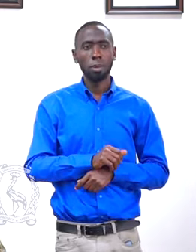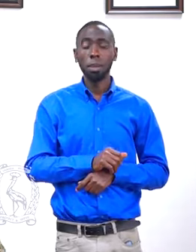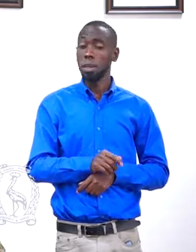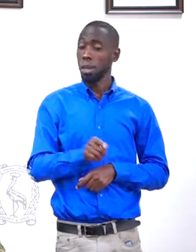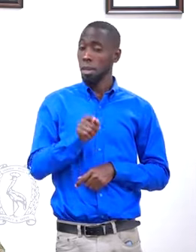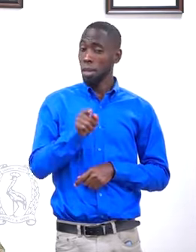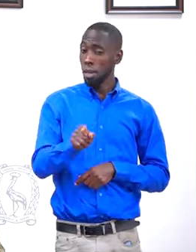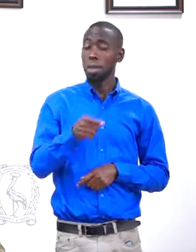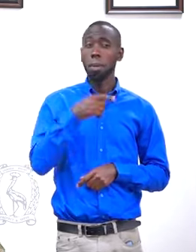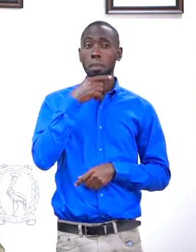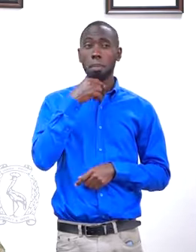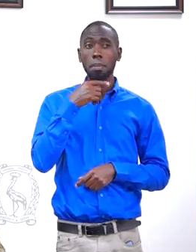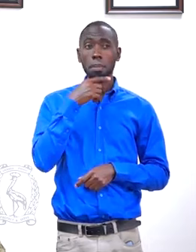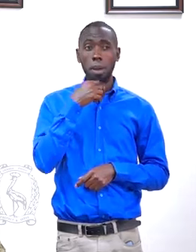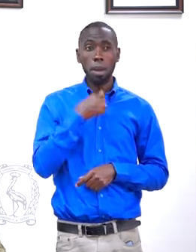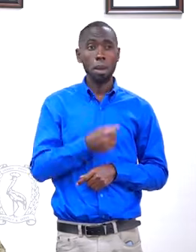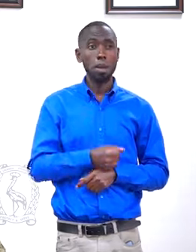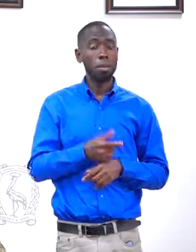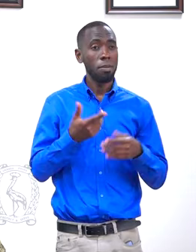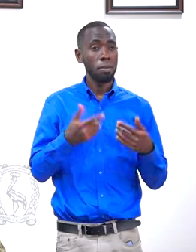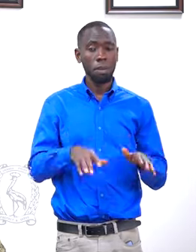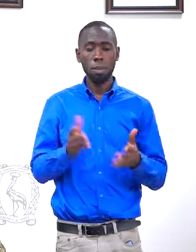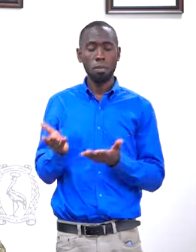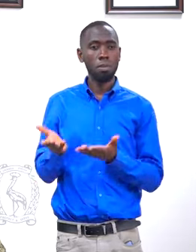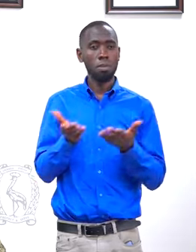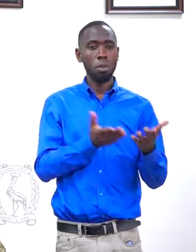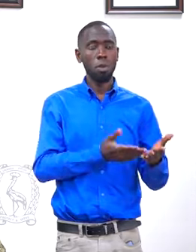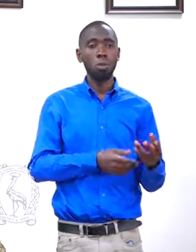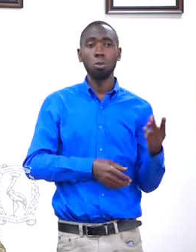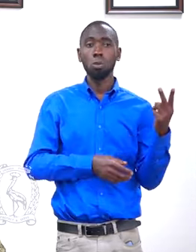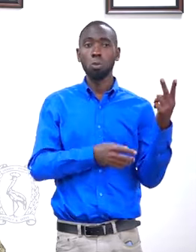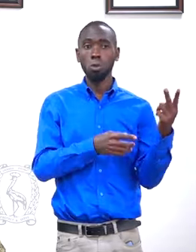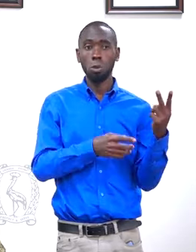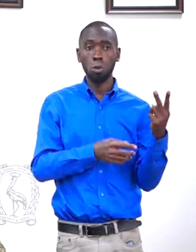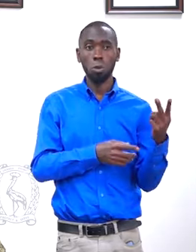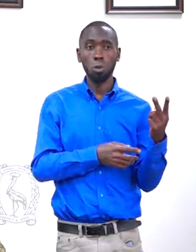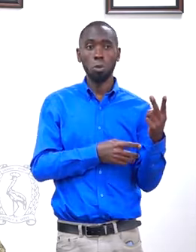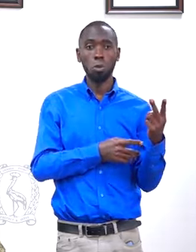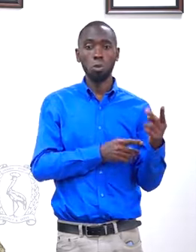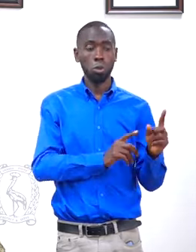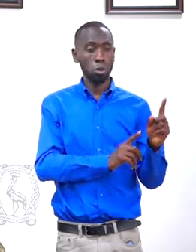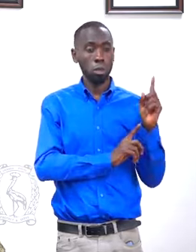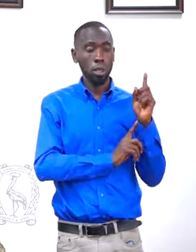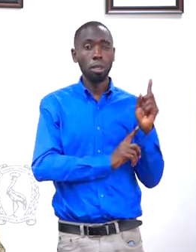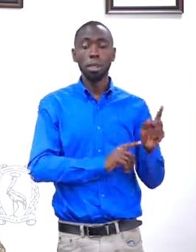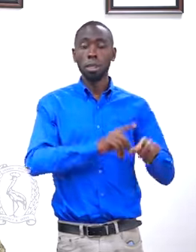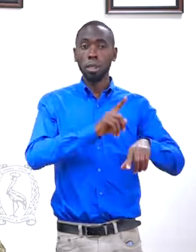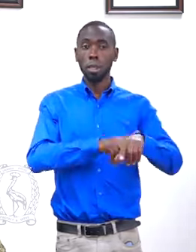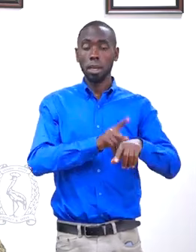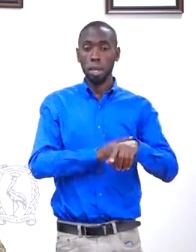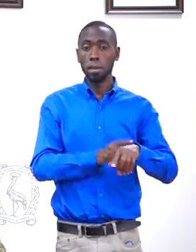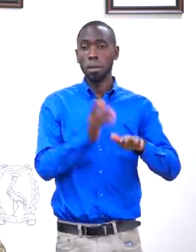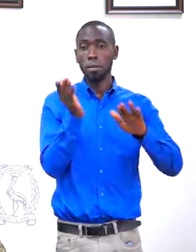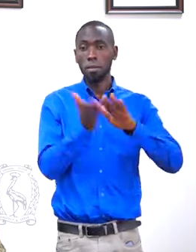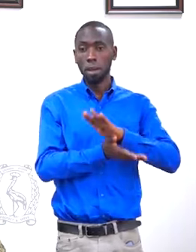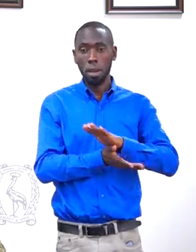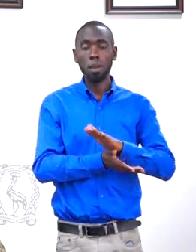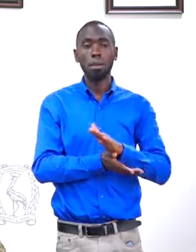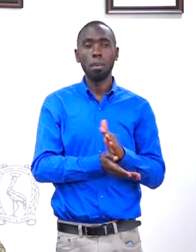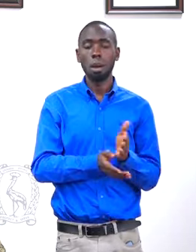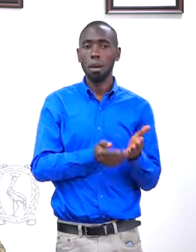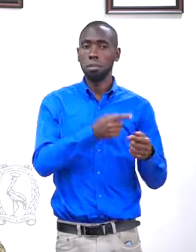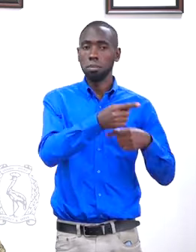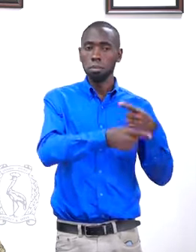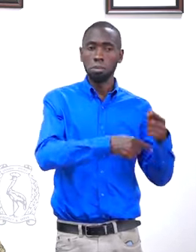This is a man who produced two sureties after the file was still